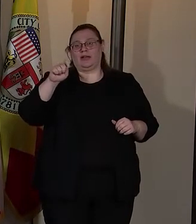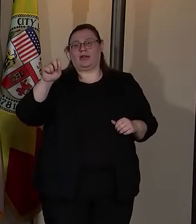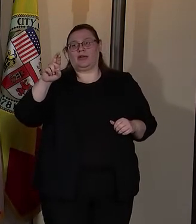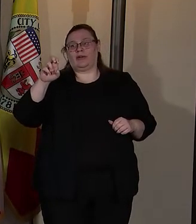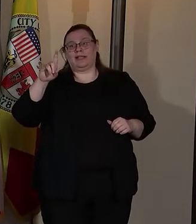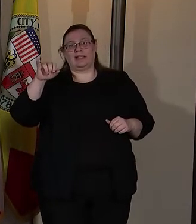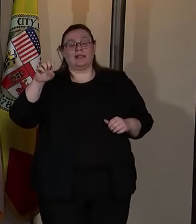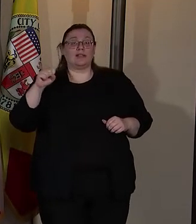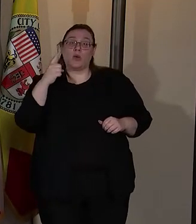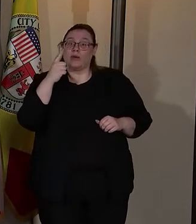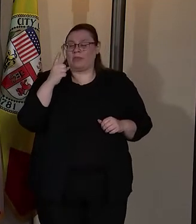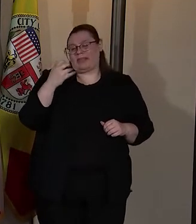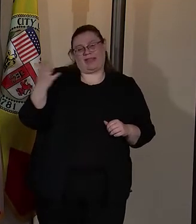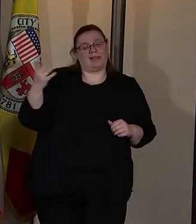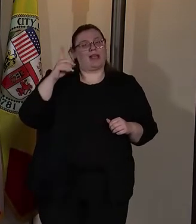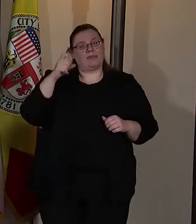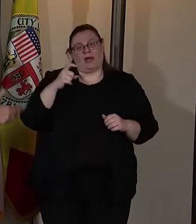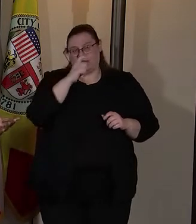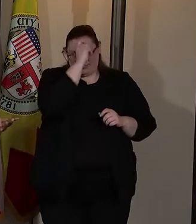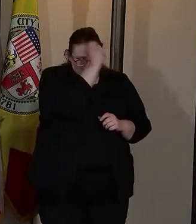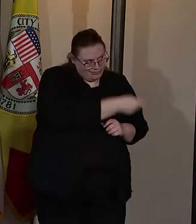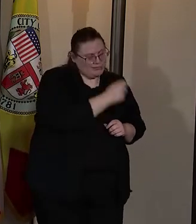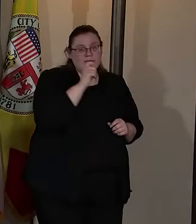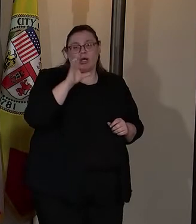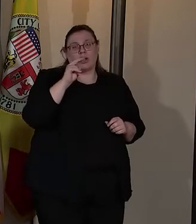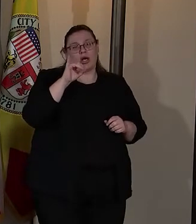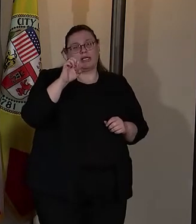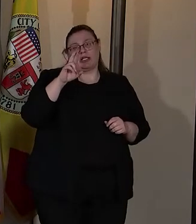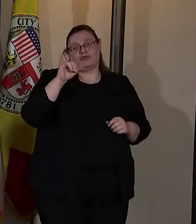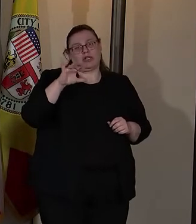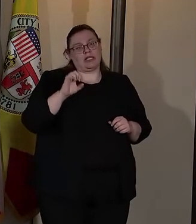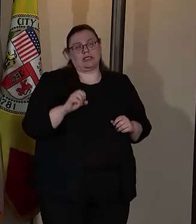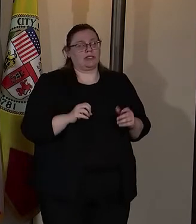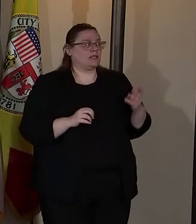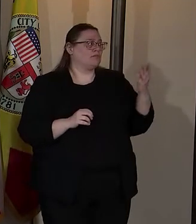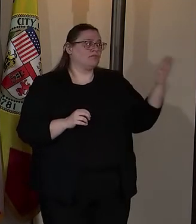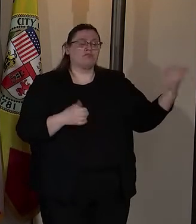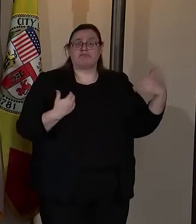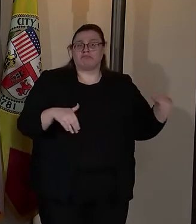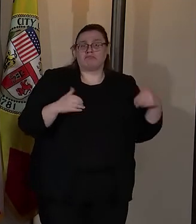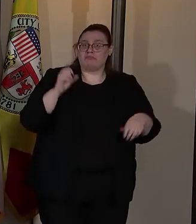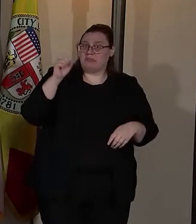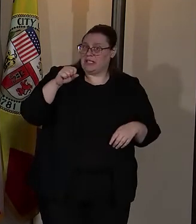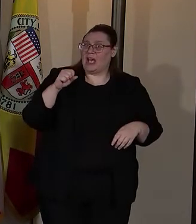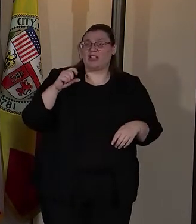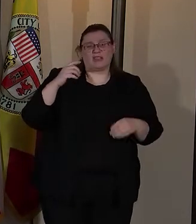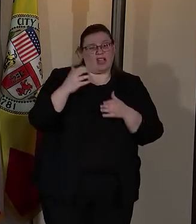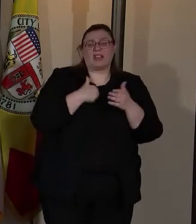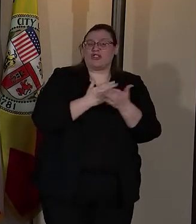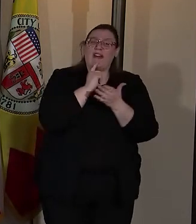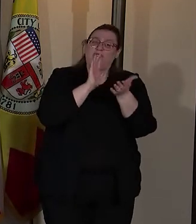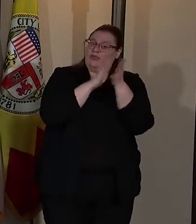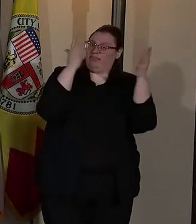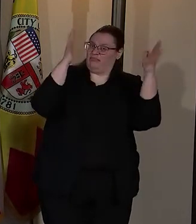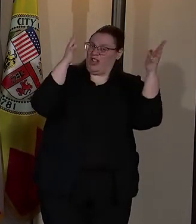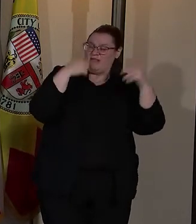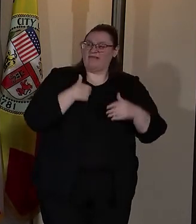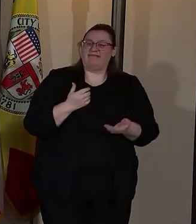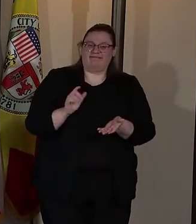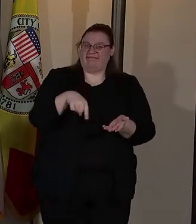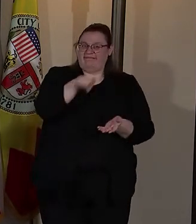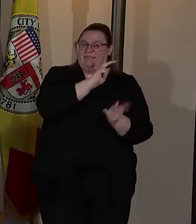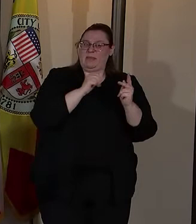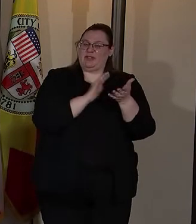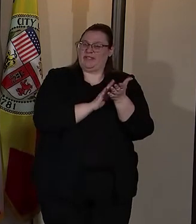leave the stage, I cannot do so without recognizing Connie Rice, uh, who's, who, yes, deserves a round of applause. There are people in here and they're clapping